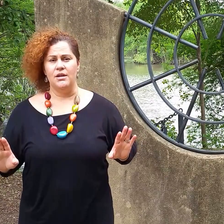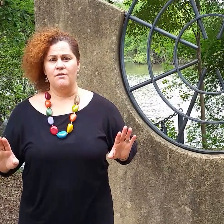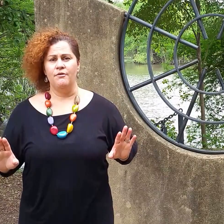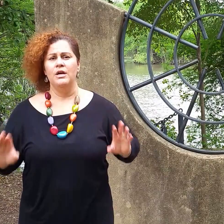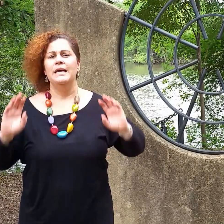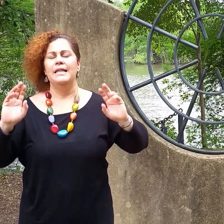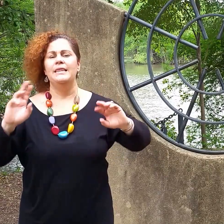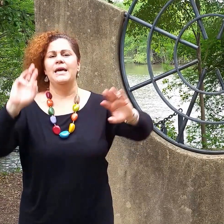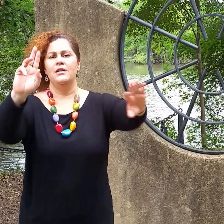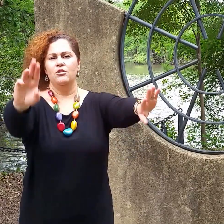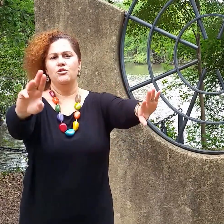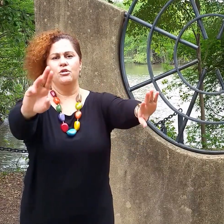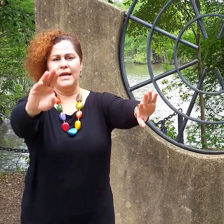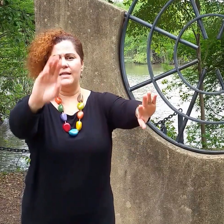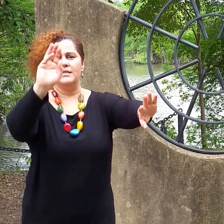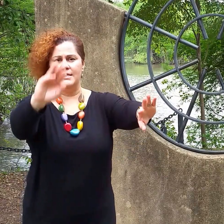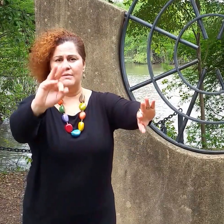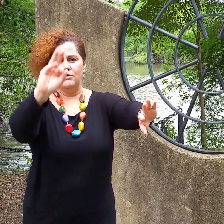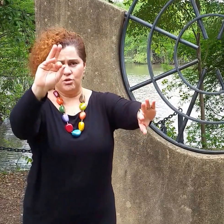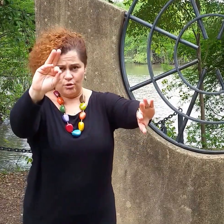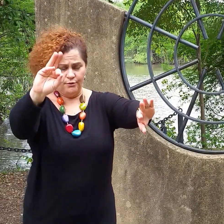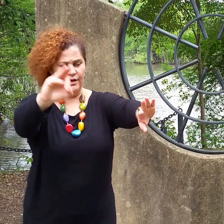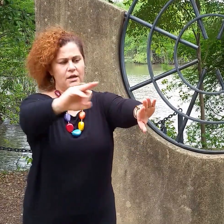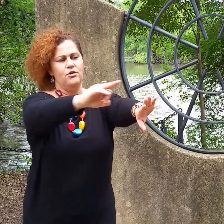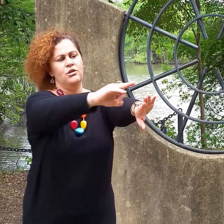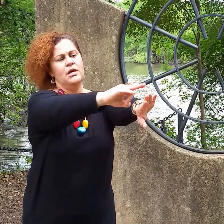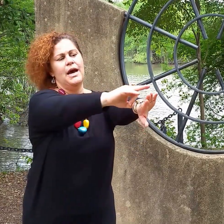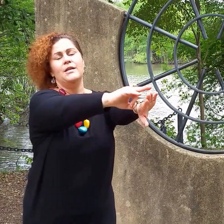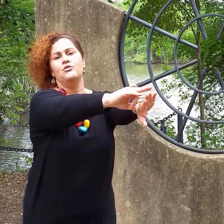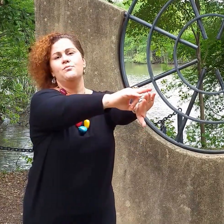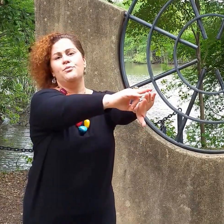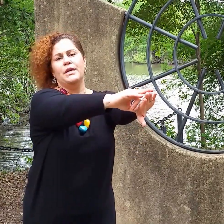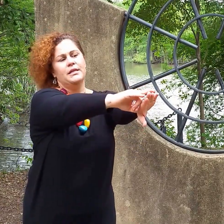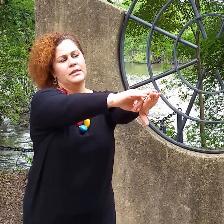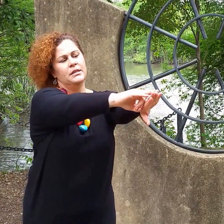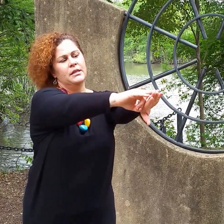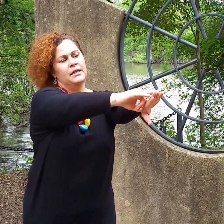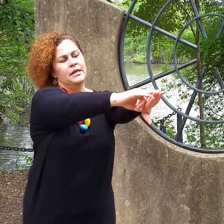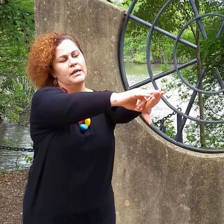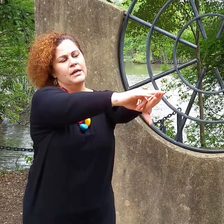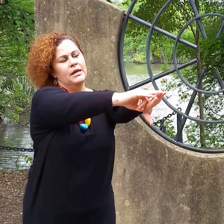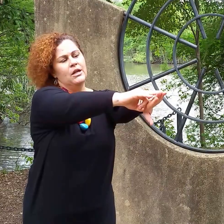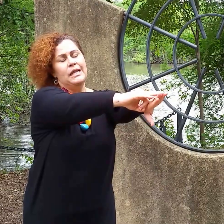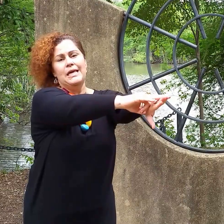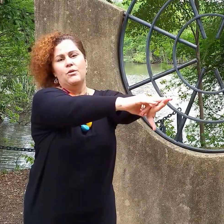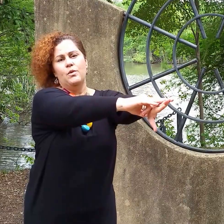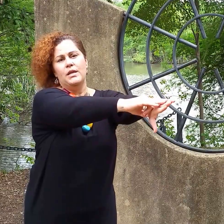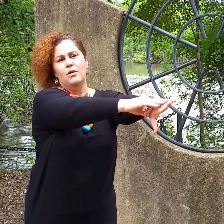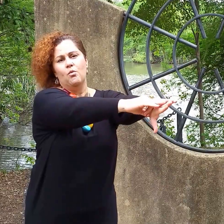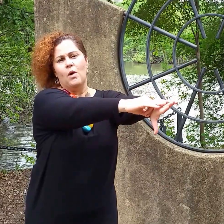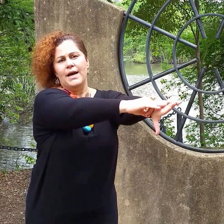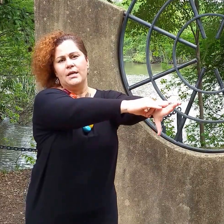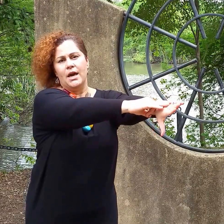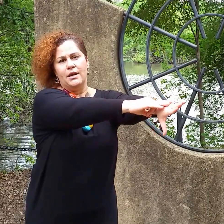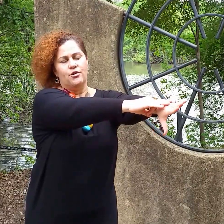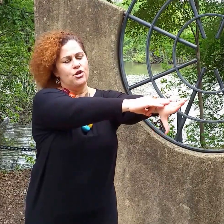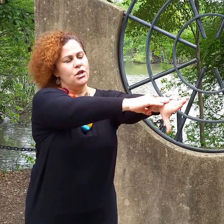enough. Then you take the same two fingers and you bring liquid white energy